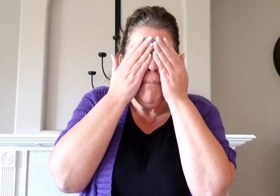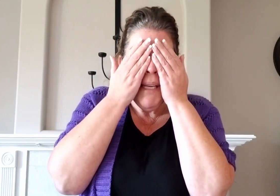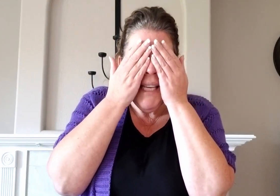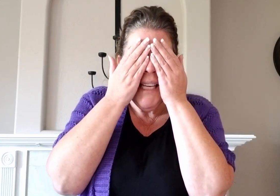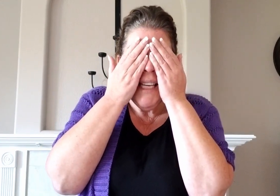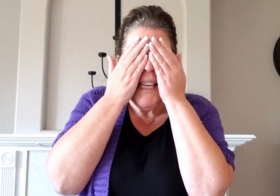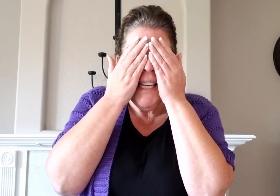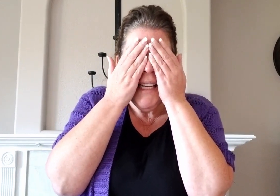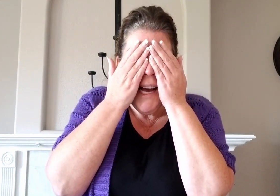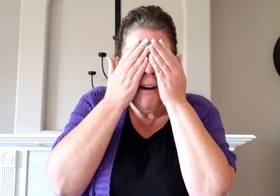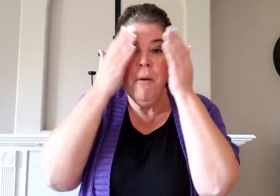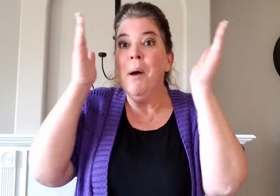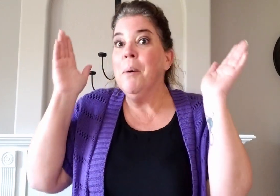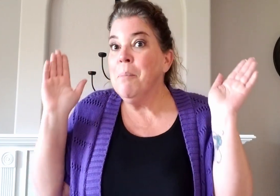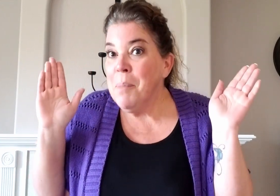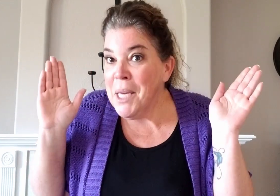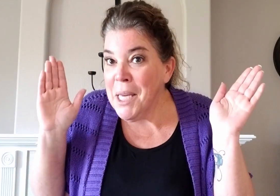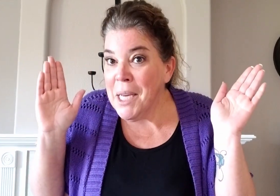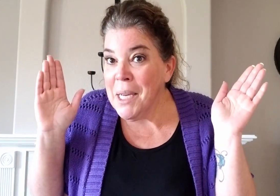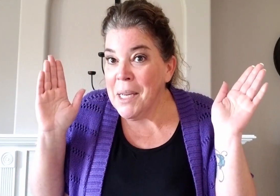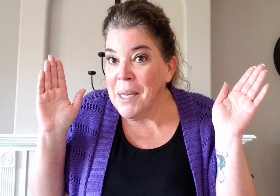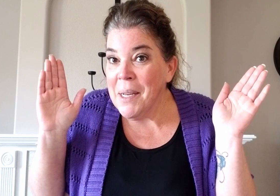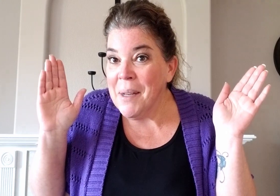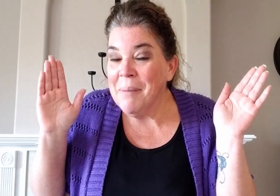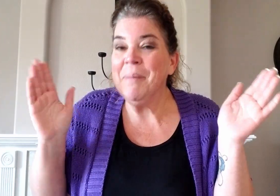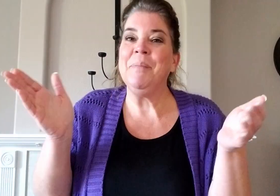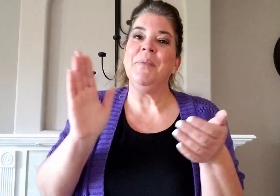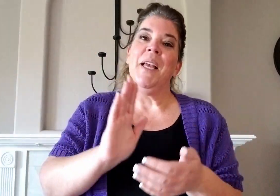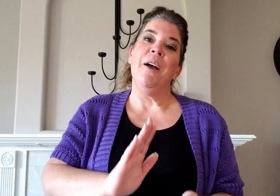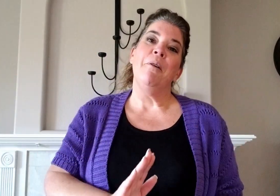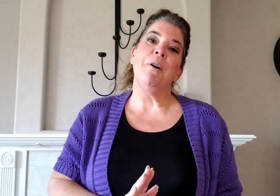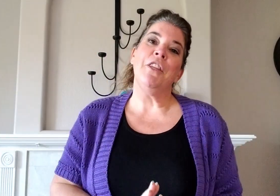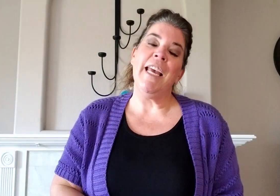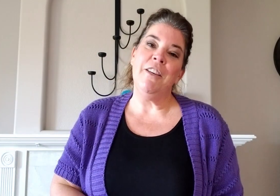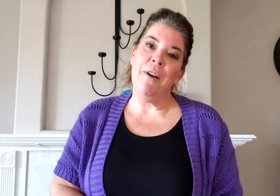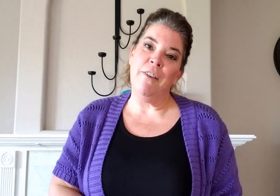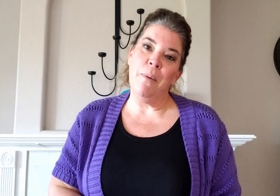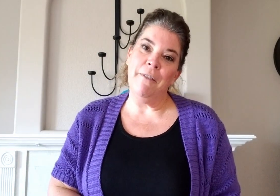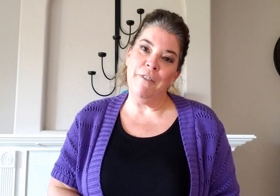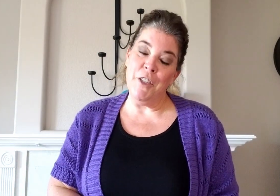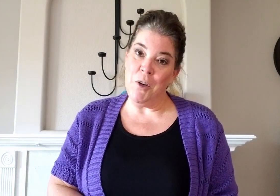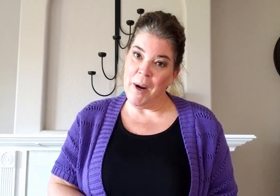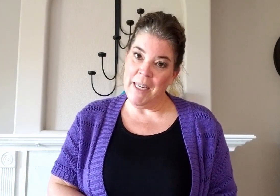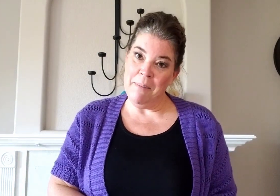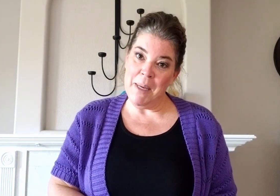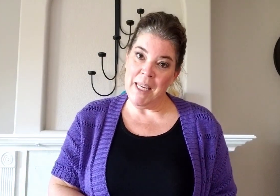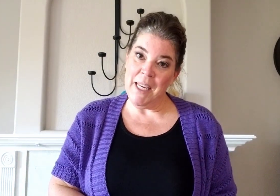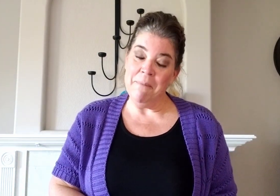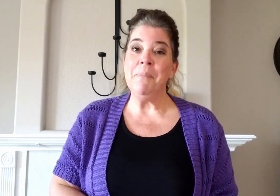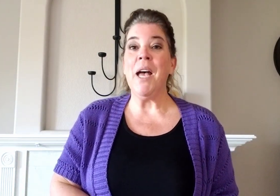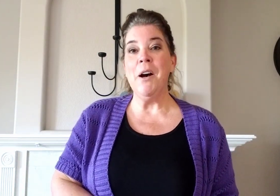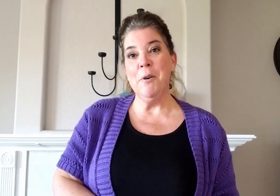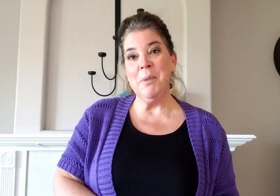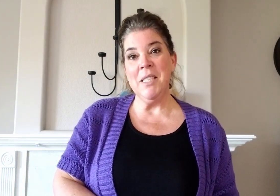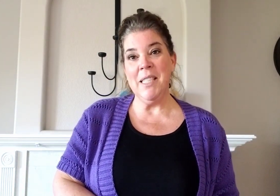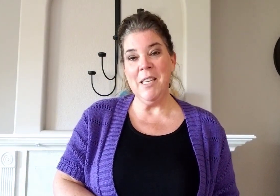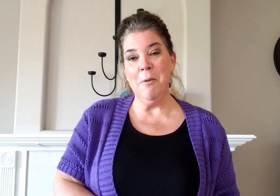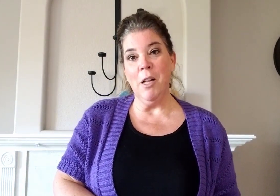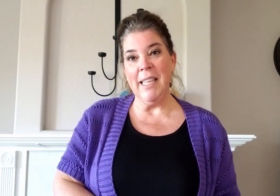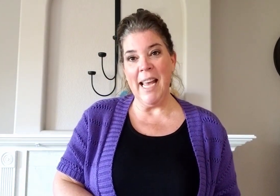peeking out. Peek. Well, thank you everyone for joining me. I hope to see you all again